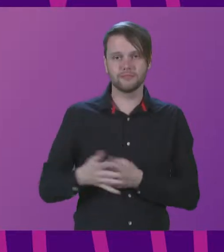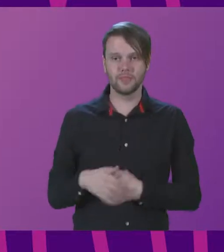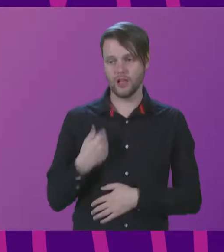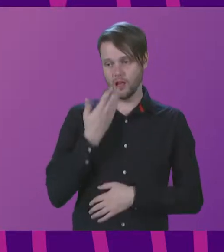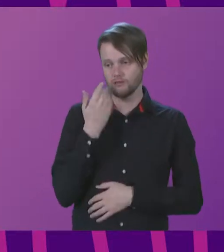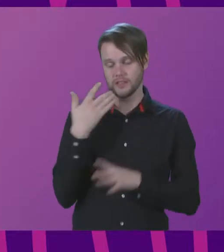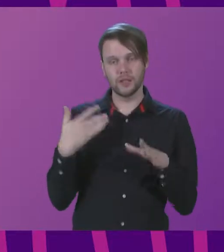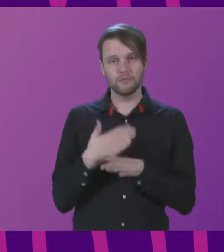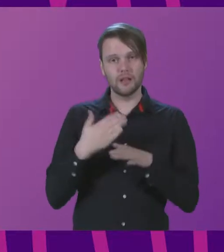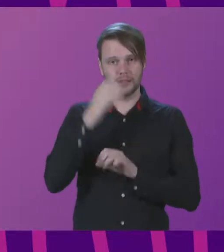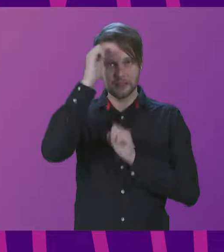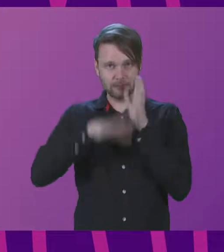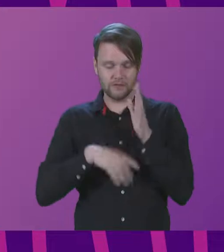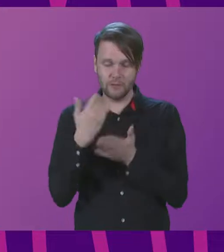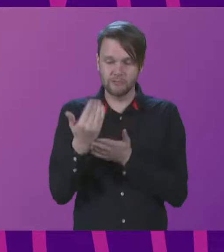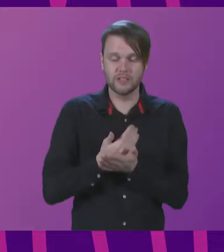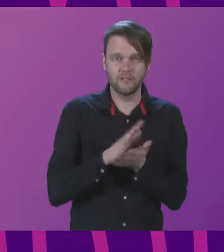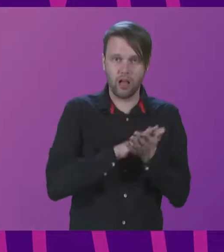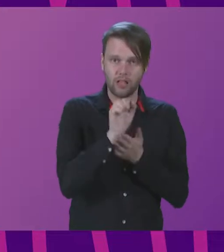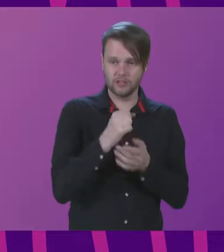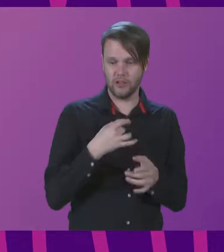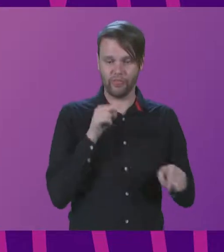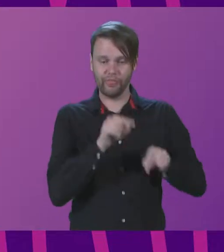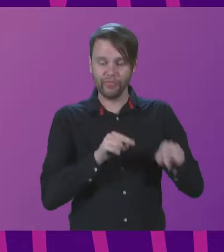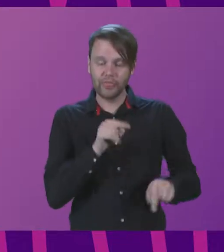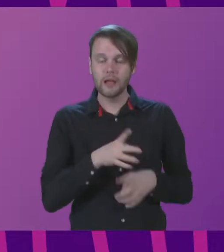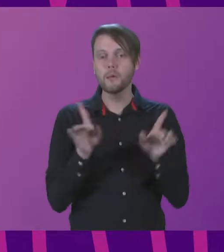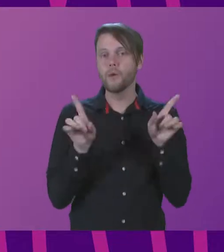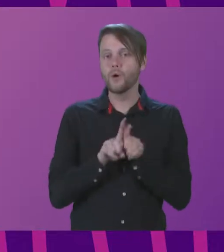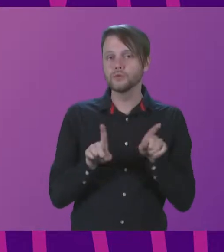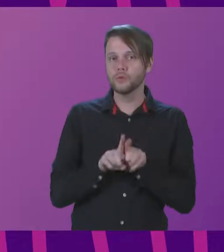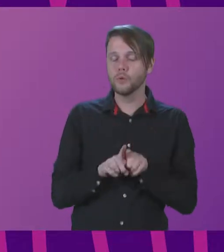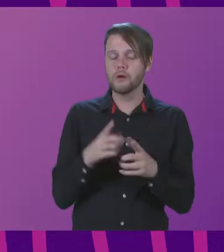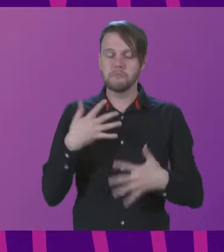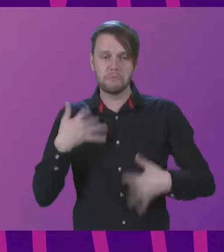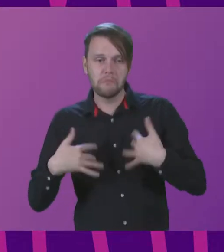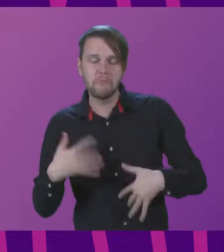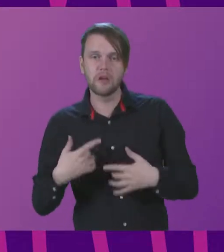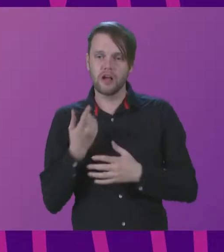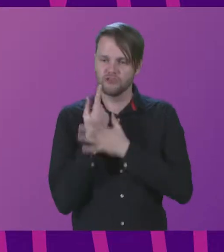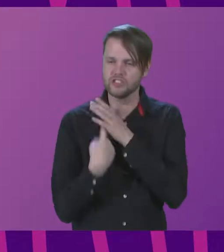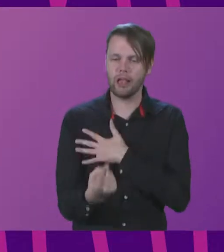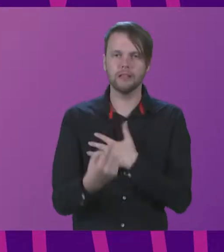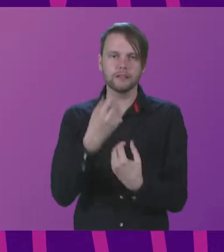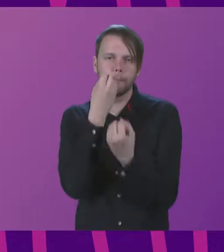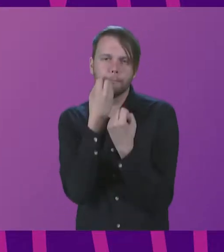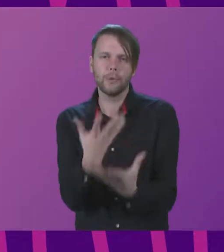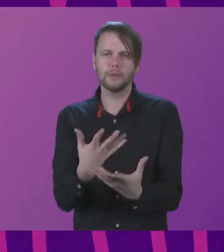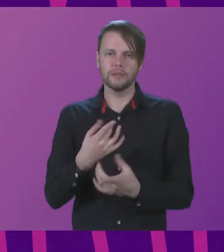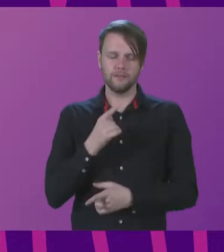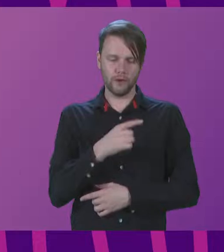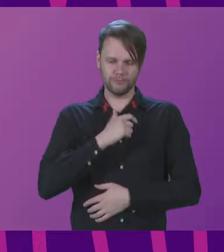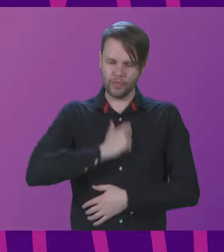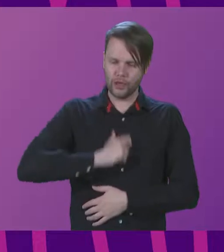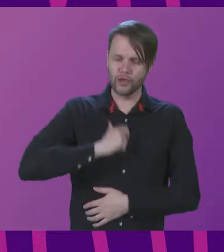practical experience of the protection of culture under threat, but also the virtuosity, originality and beauty with which the